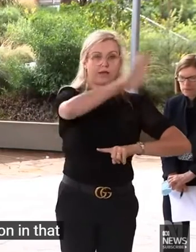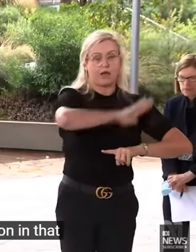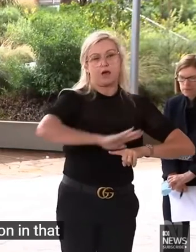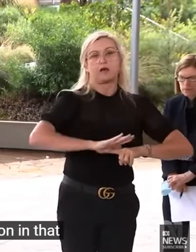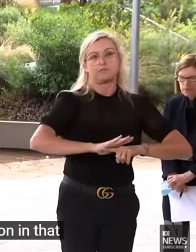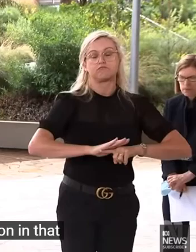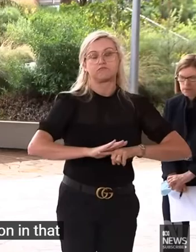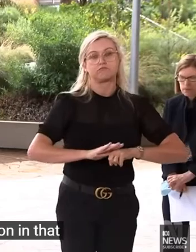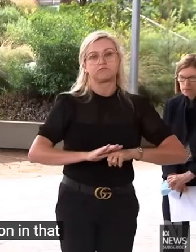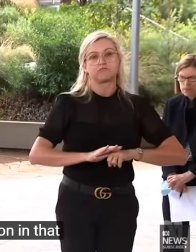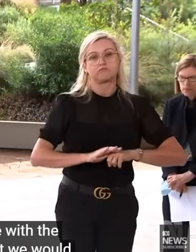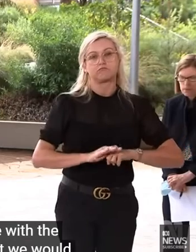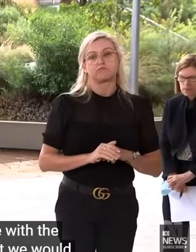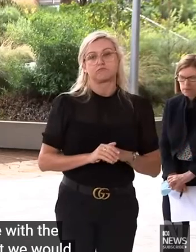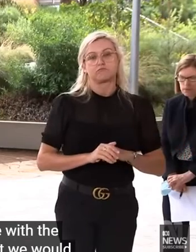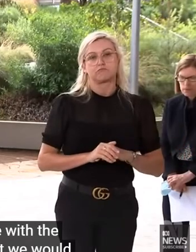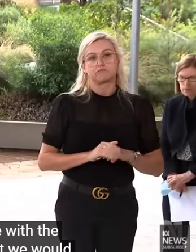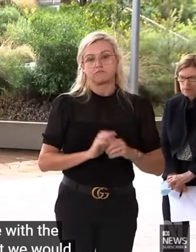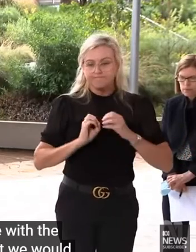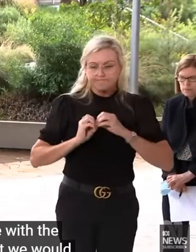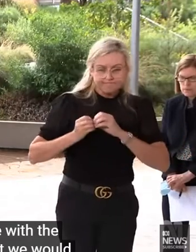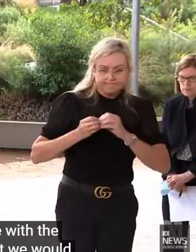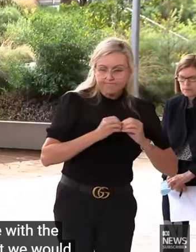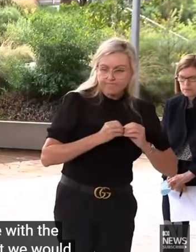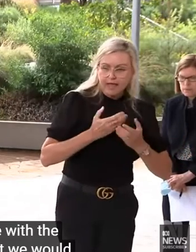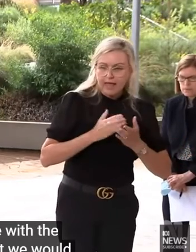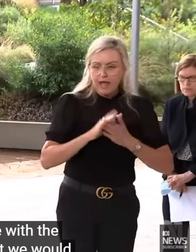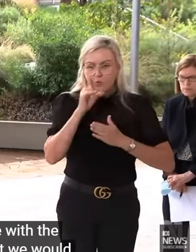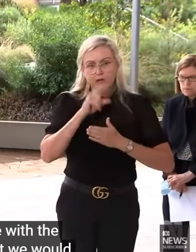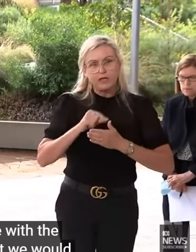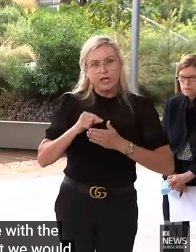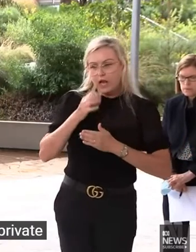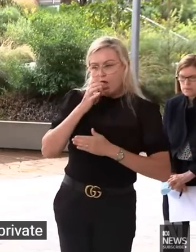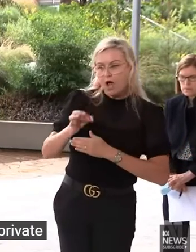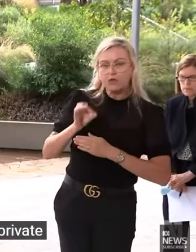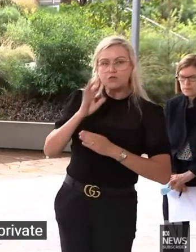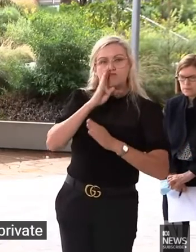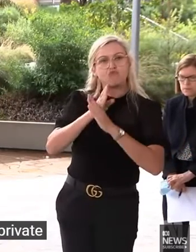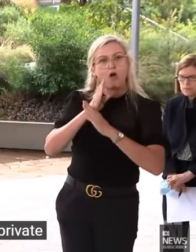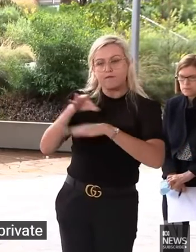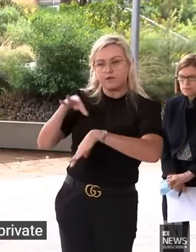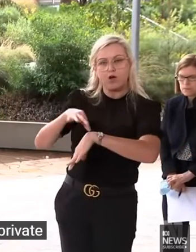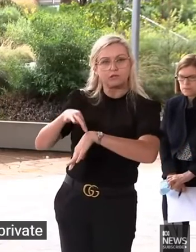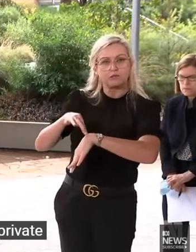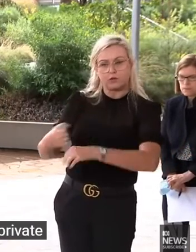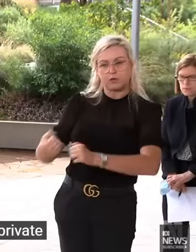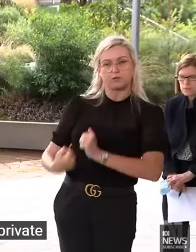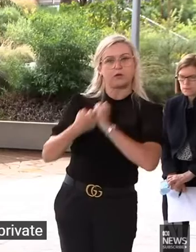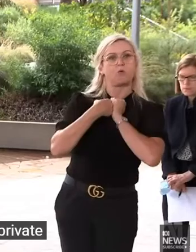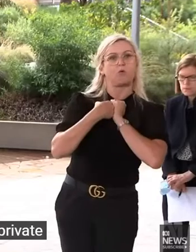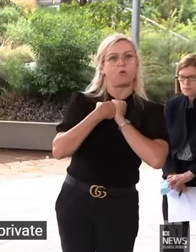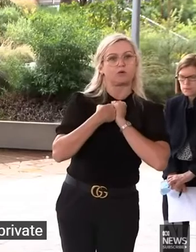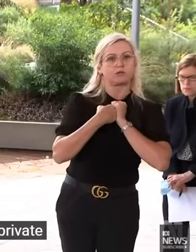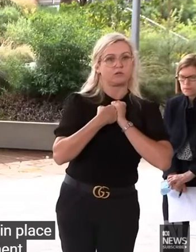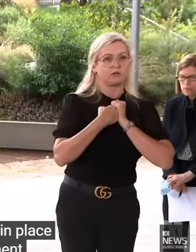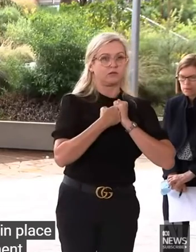negotiate with our private hospitals to have agreements in place. The Federal Government